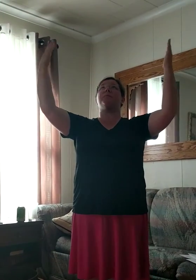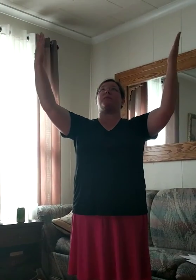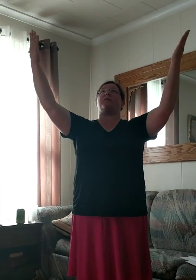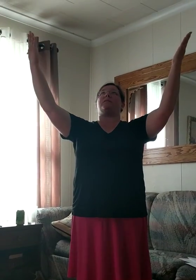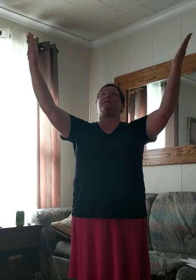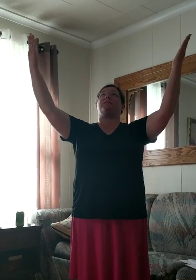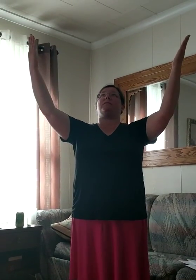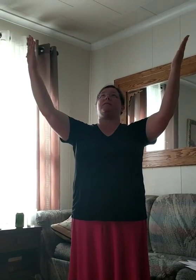praise.